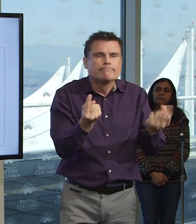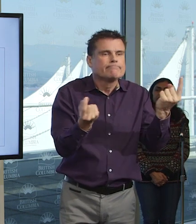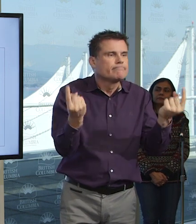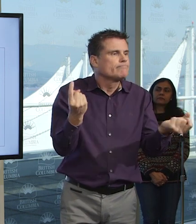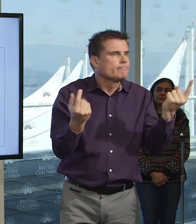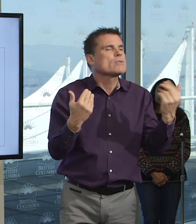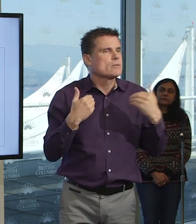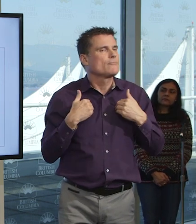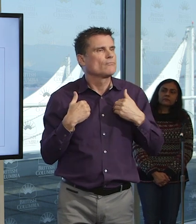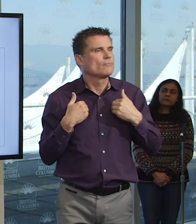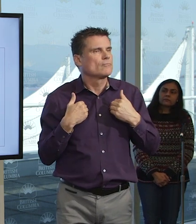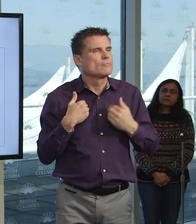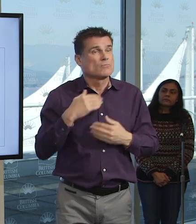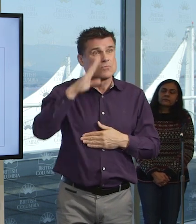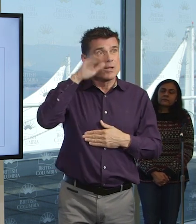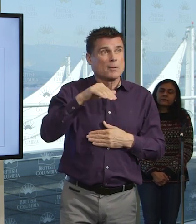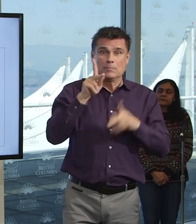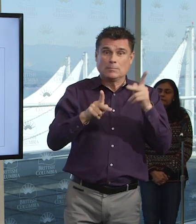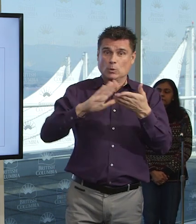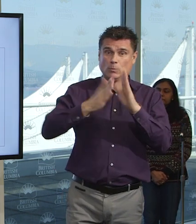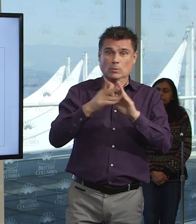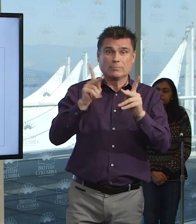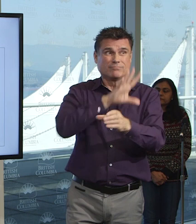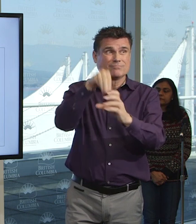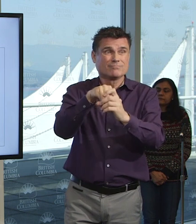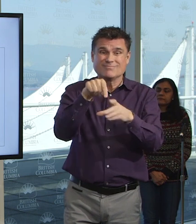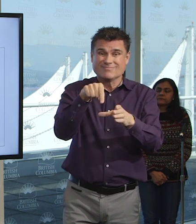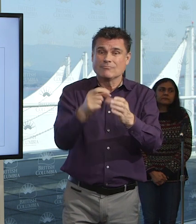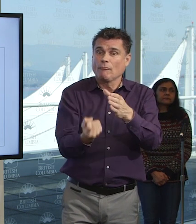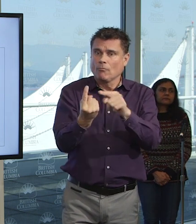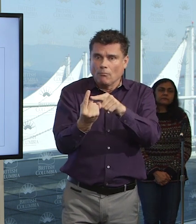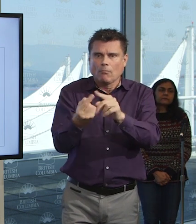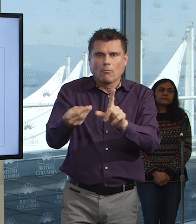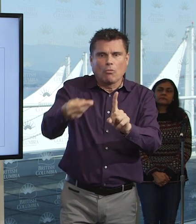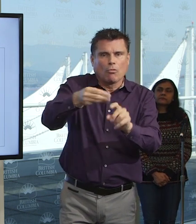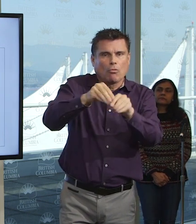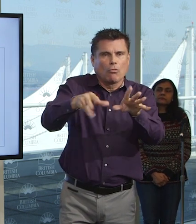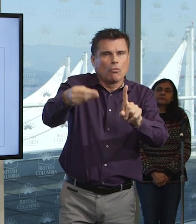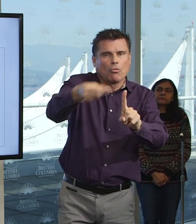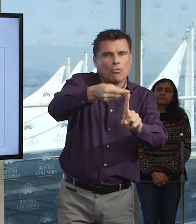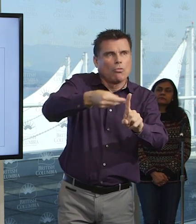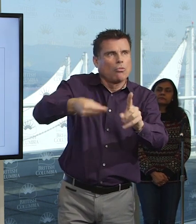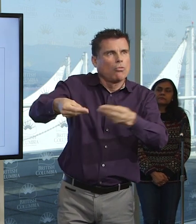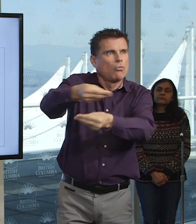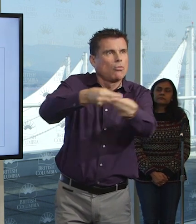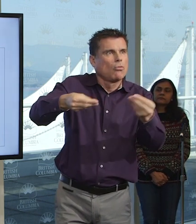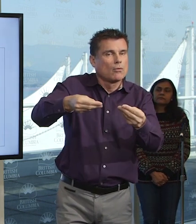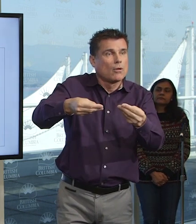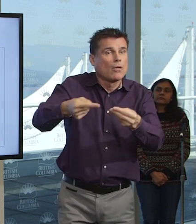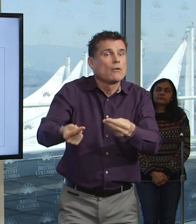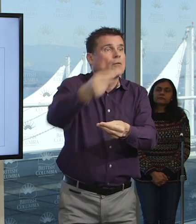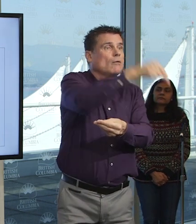transmitting it to each other. And that is leading to the outbreaks that we've been seeing in long-term care homes, in hospitals. It means that